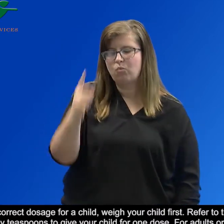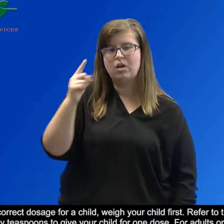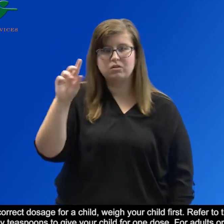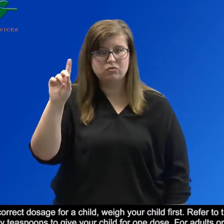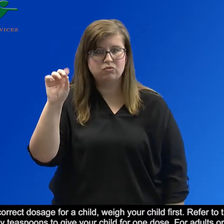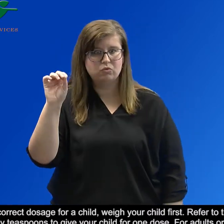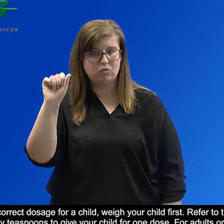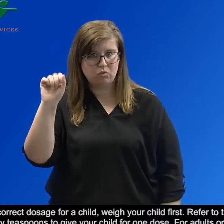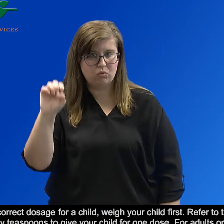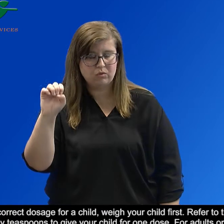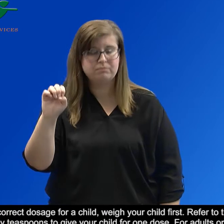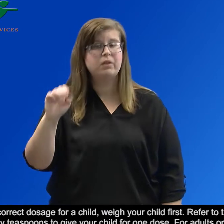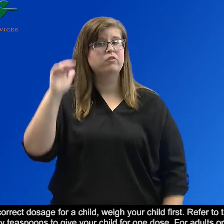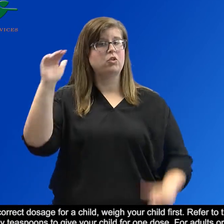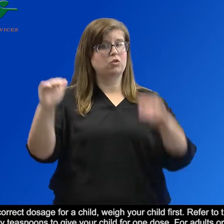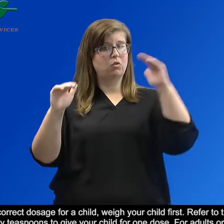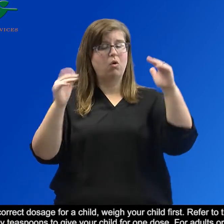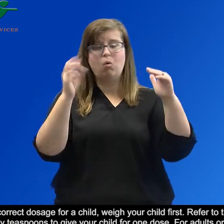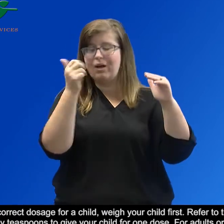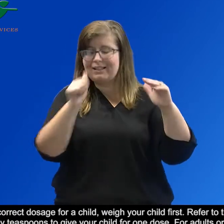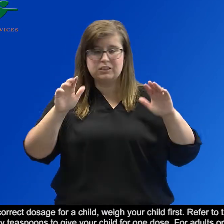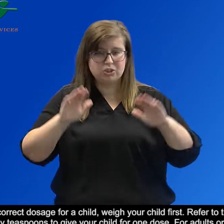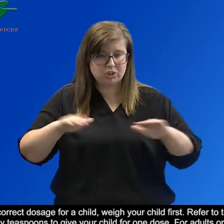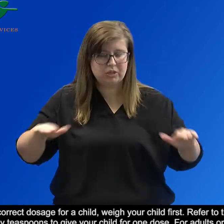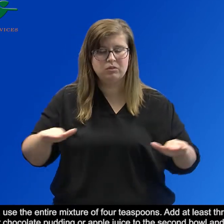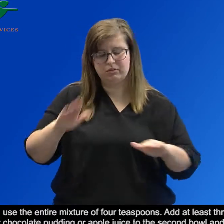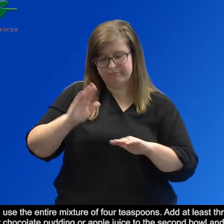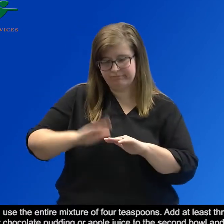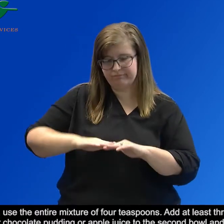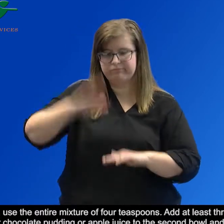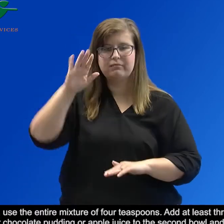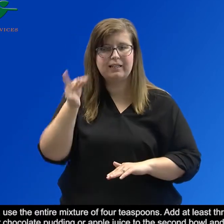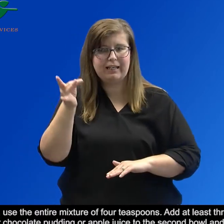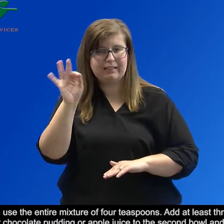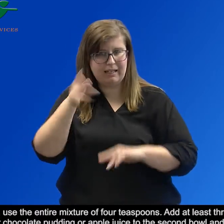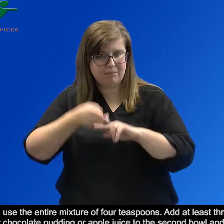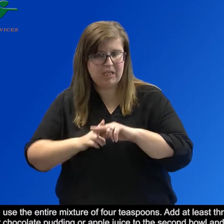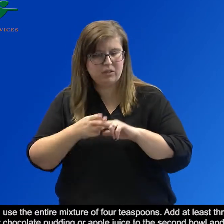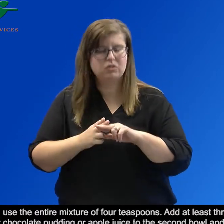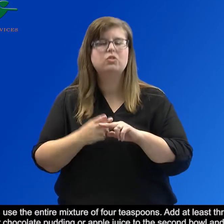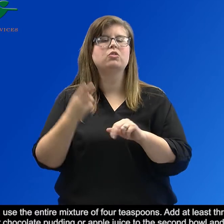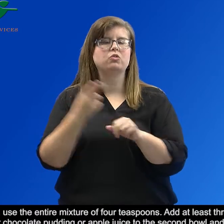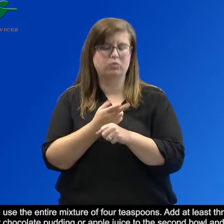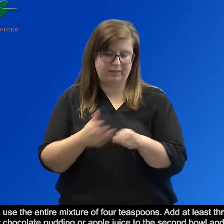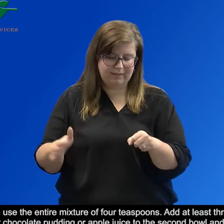For adults or any child that weighs 89 pounds or more, use the entire mixture